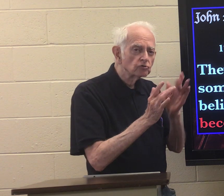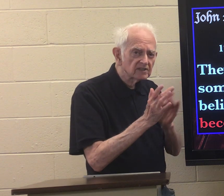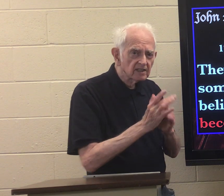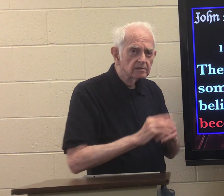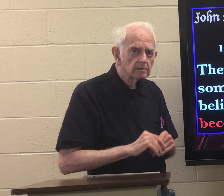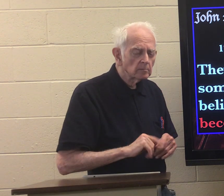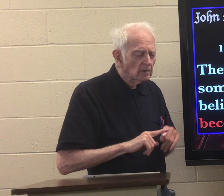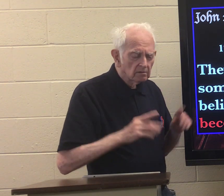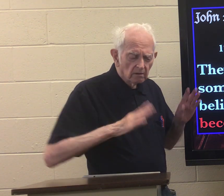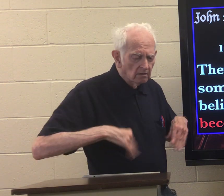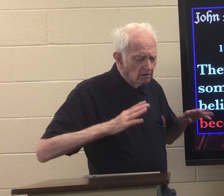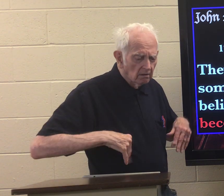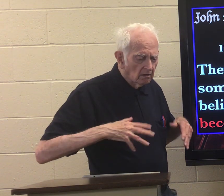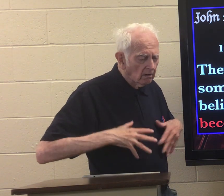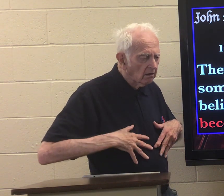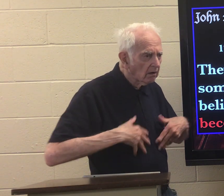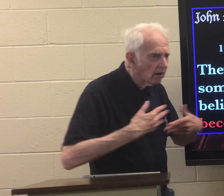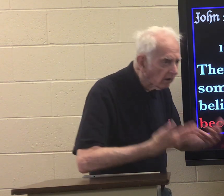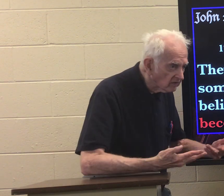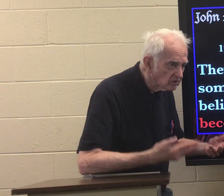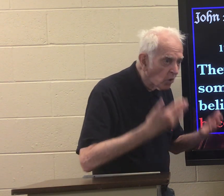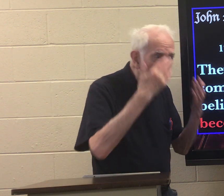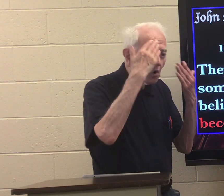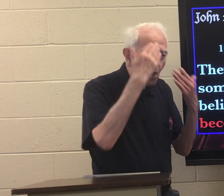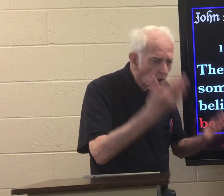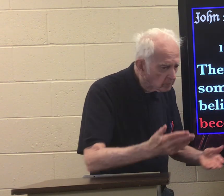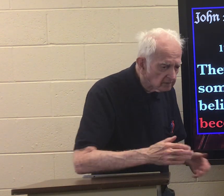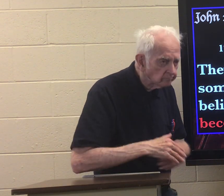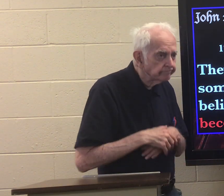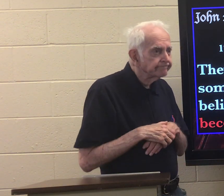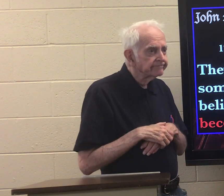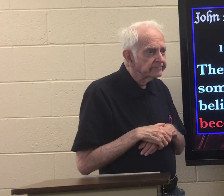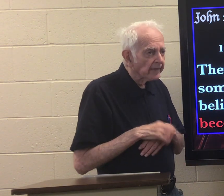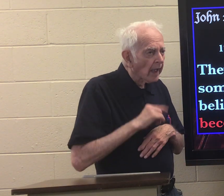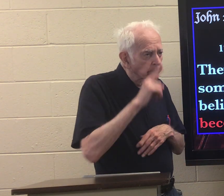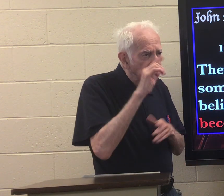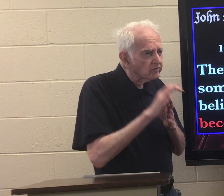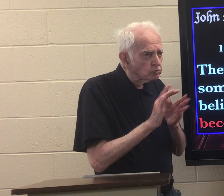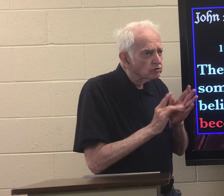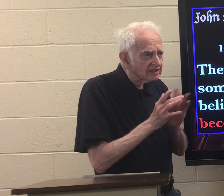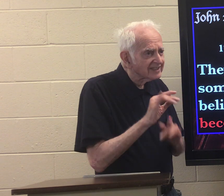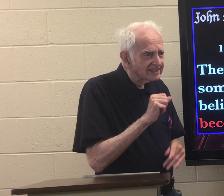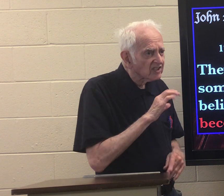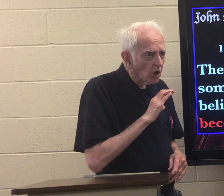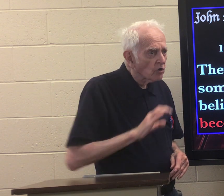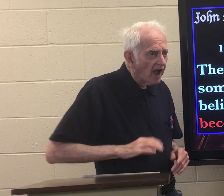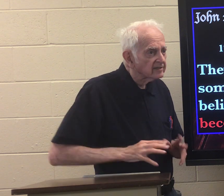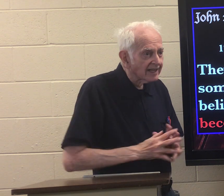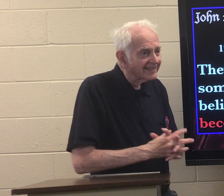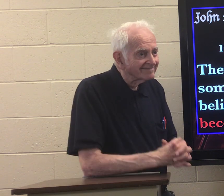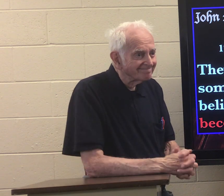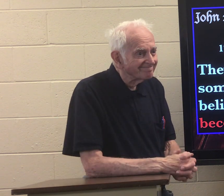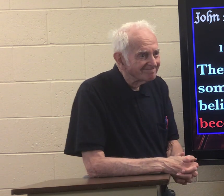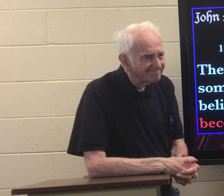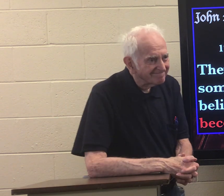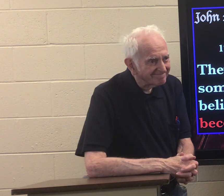in Jesus but they haven't confessed and obeyed they say I believe in Jesus that Jesus is the Christ